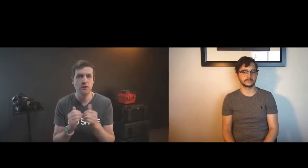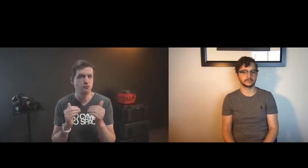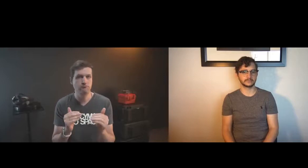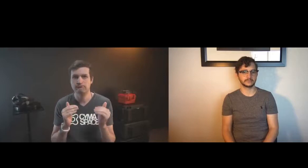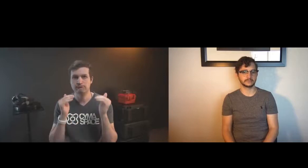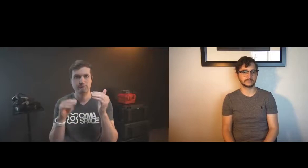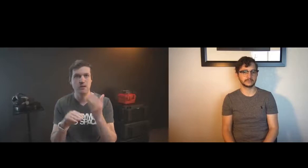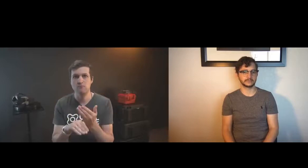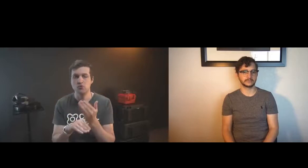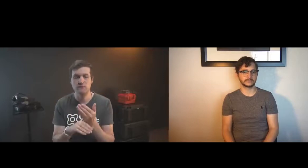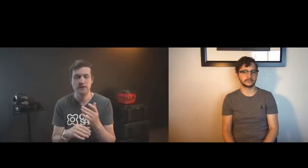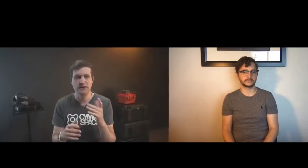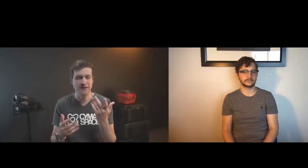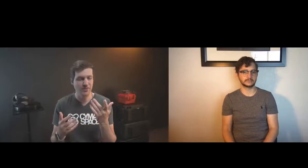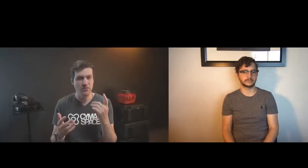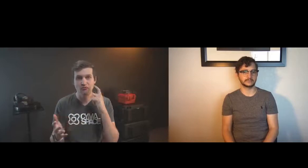in terms of their usability